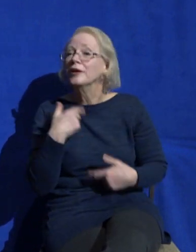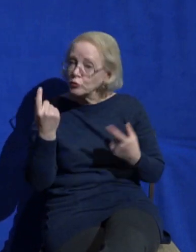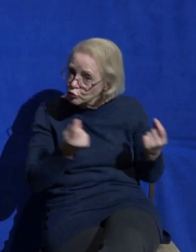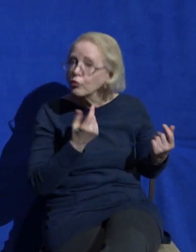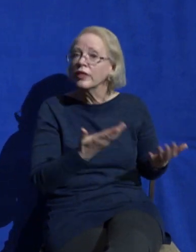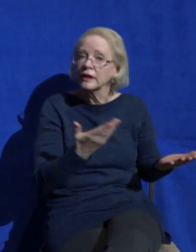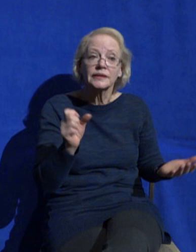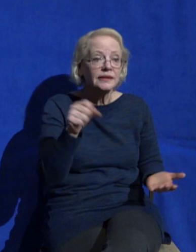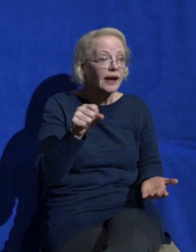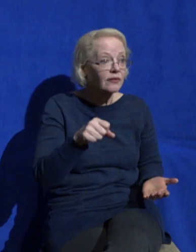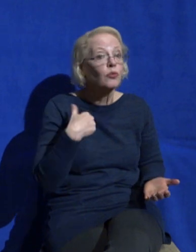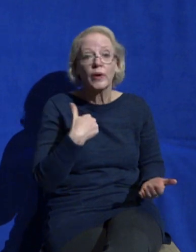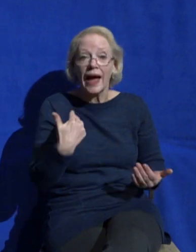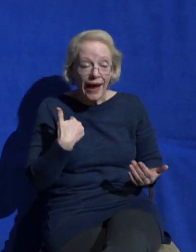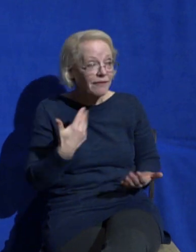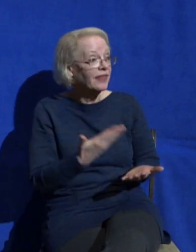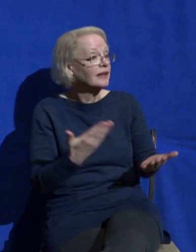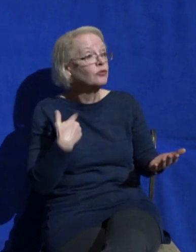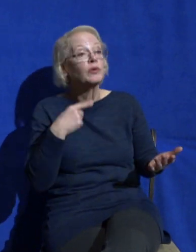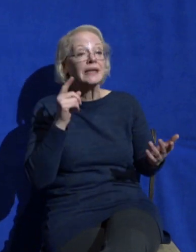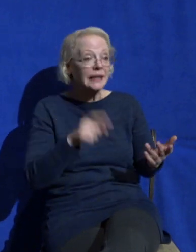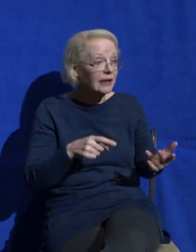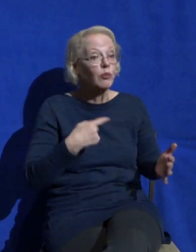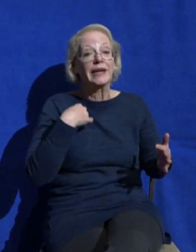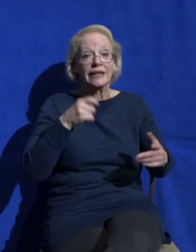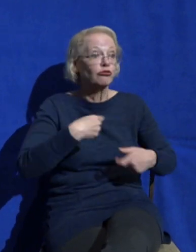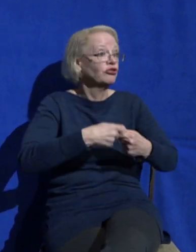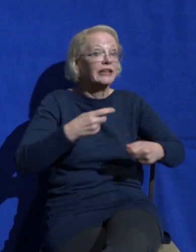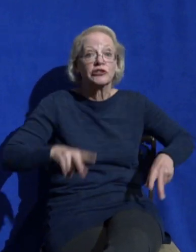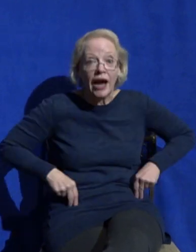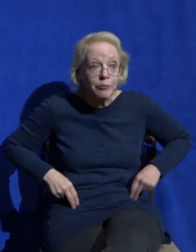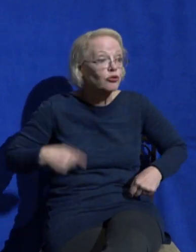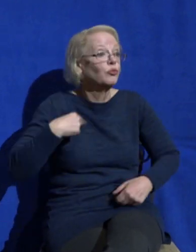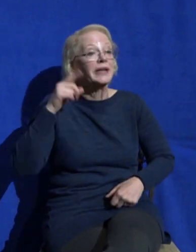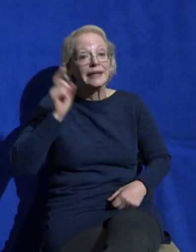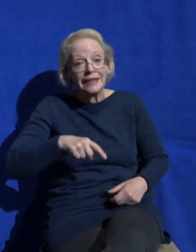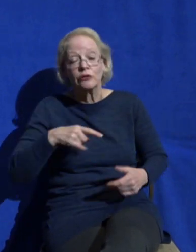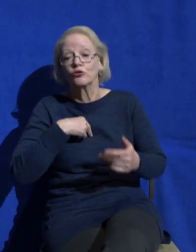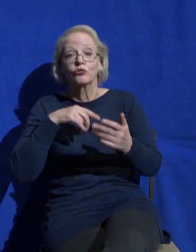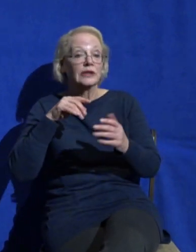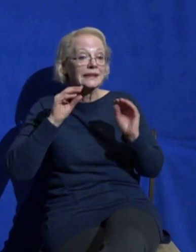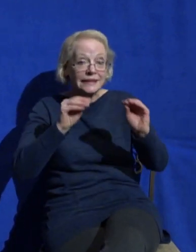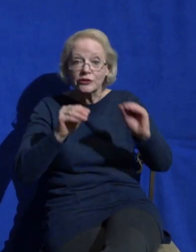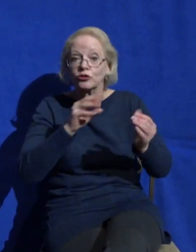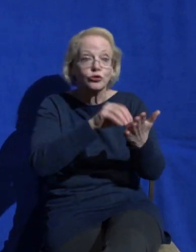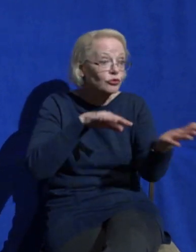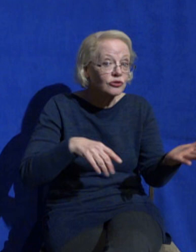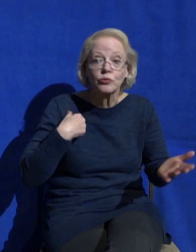employees that need to be met with and diapers that need to be changed and students that need to be taught and all these things that we have to do